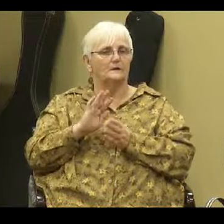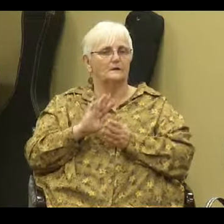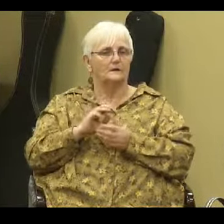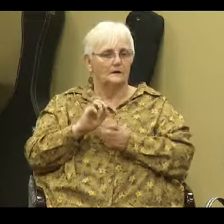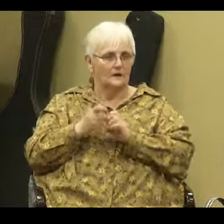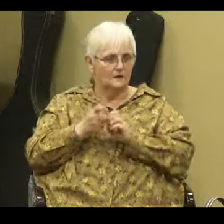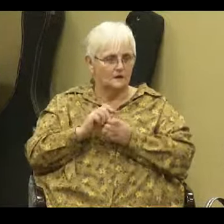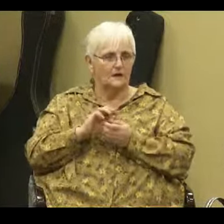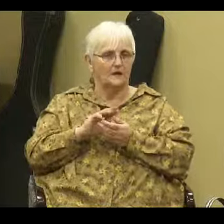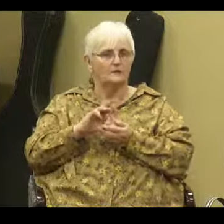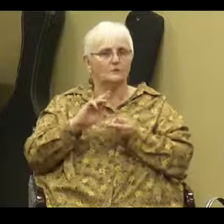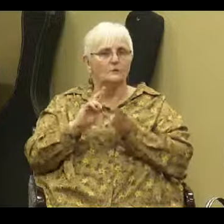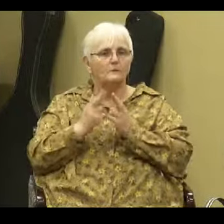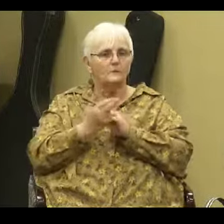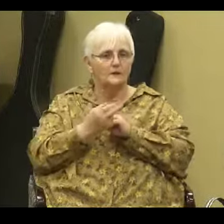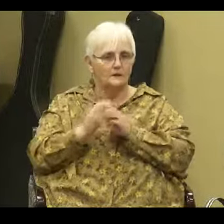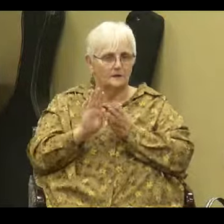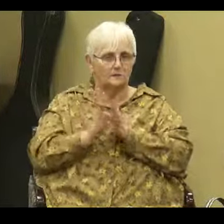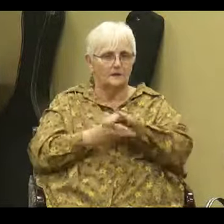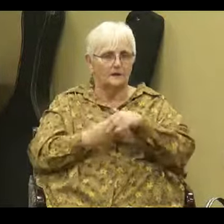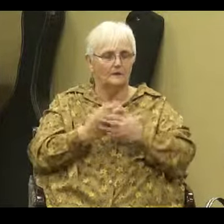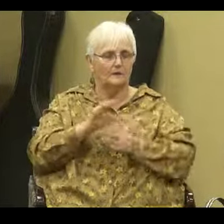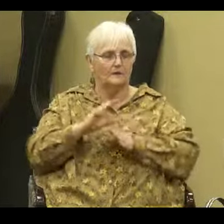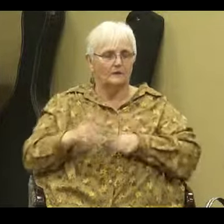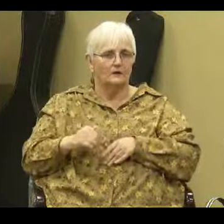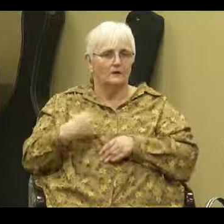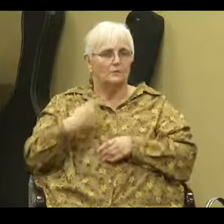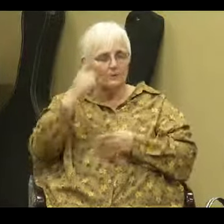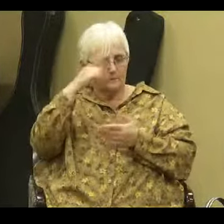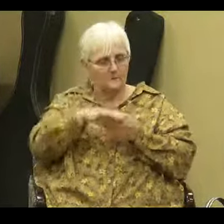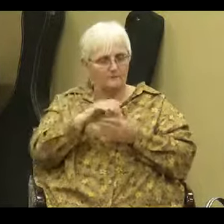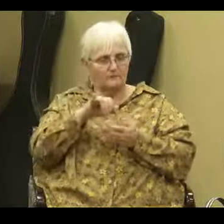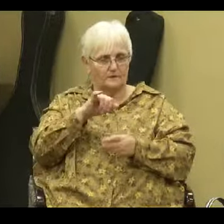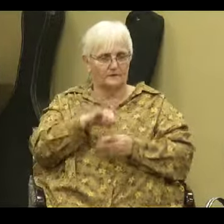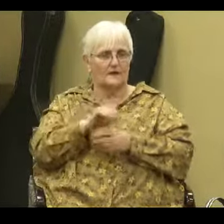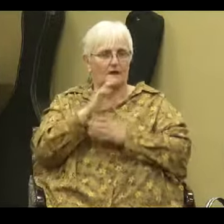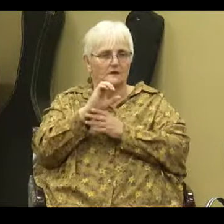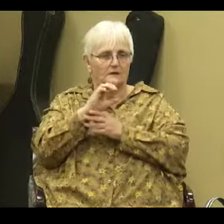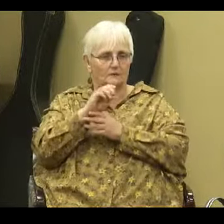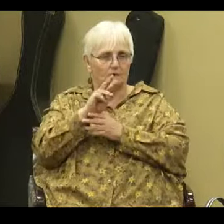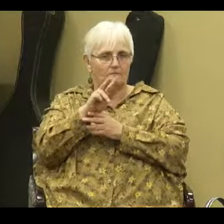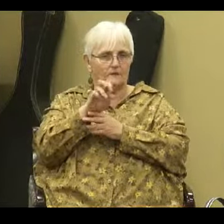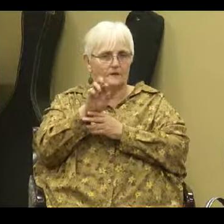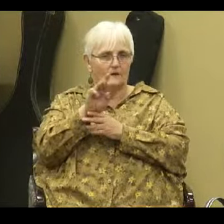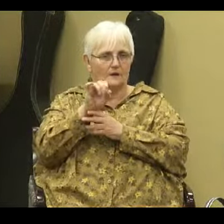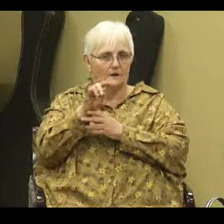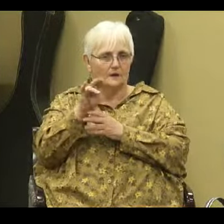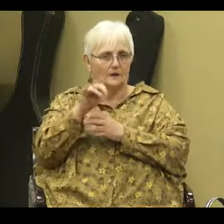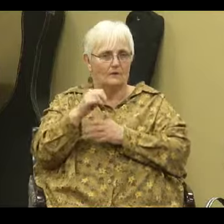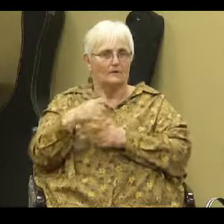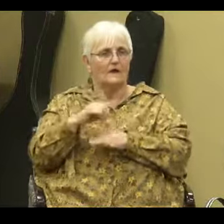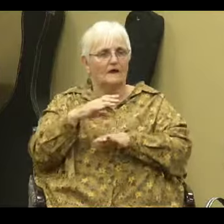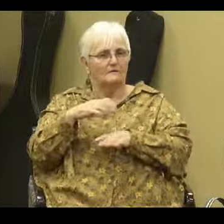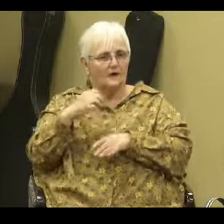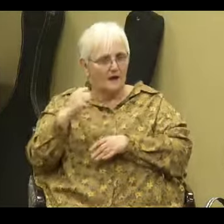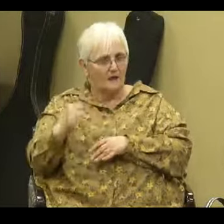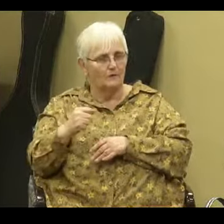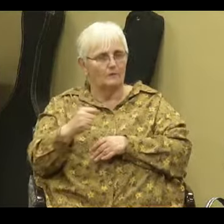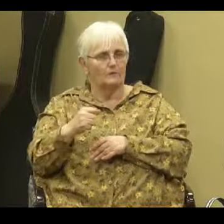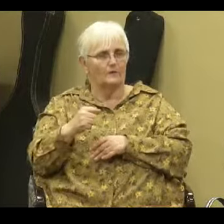genuine conversion see we believe in that you got to have conversion amen you got to have an outward conversion people you